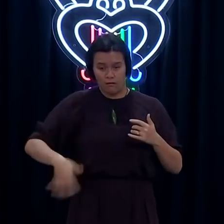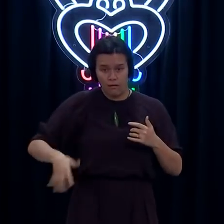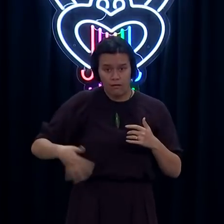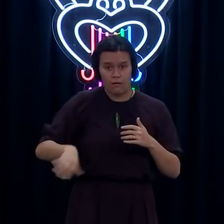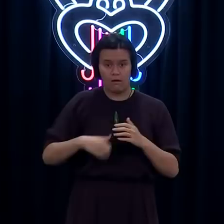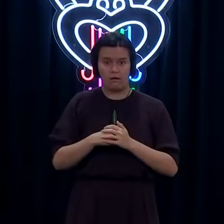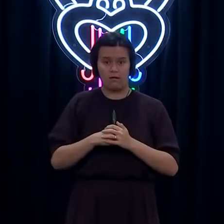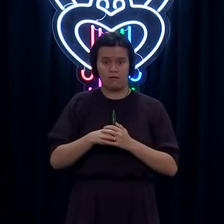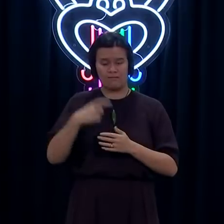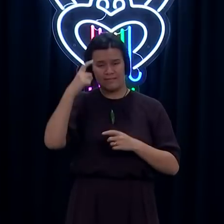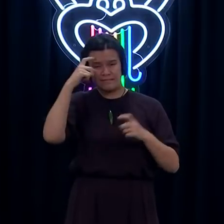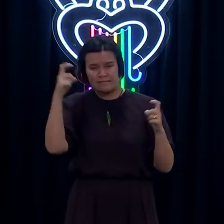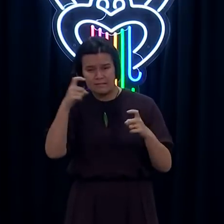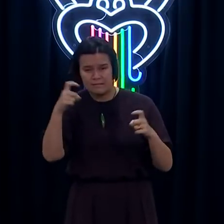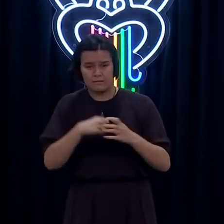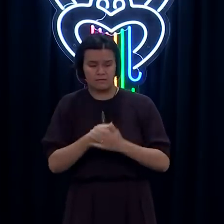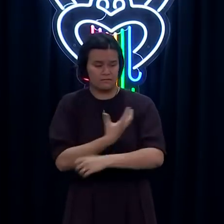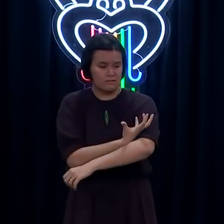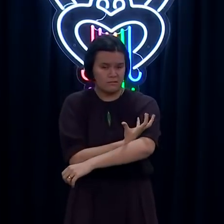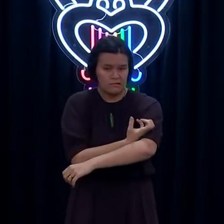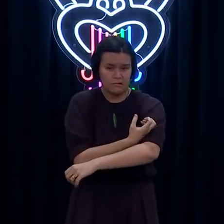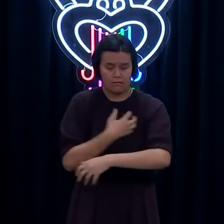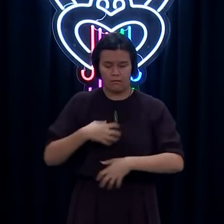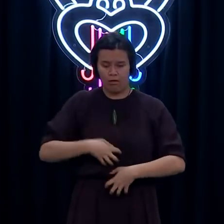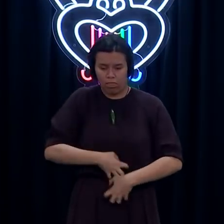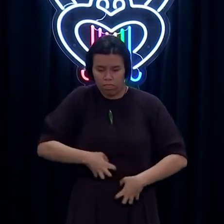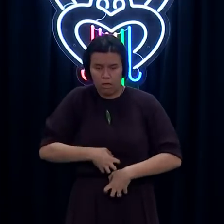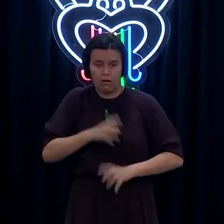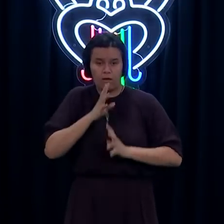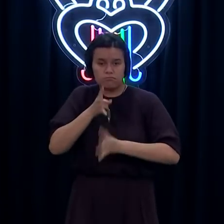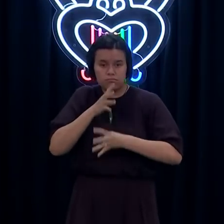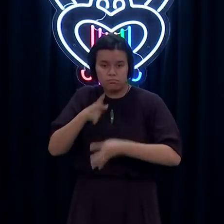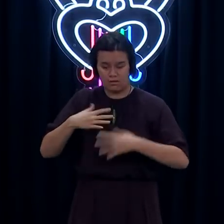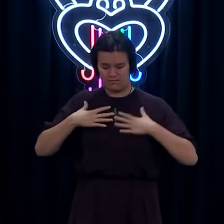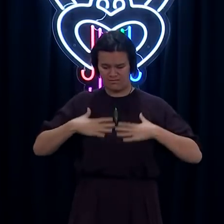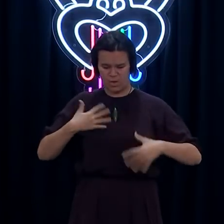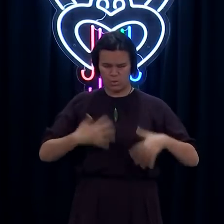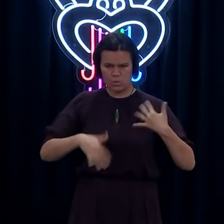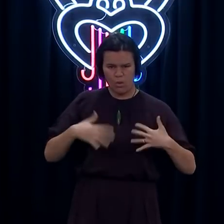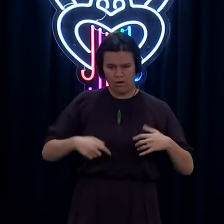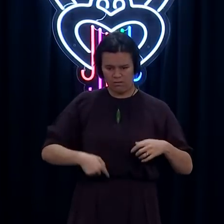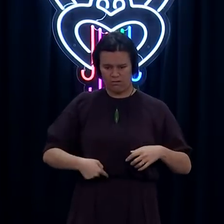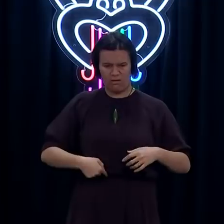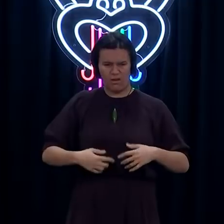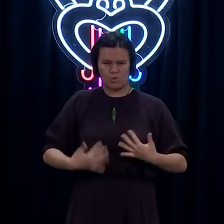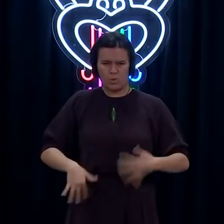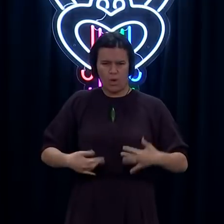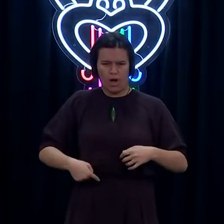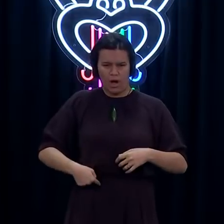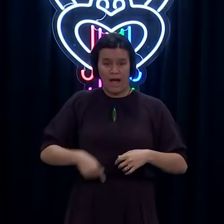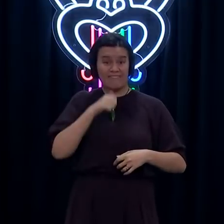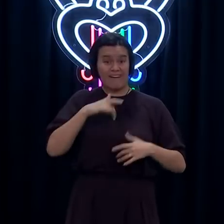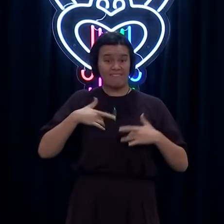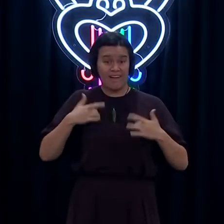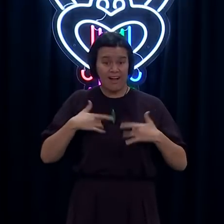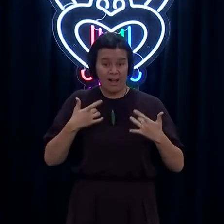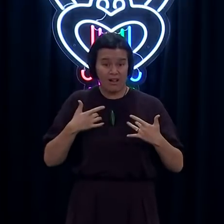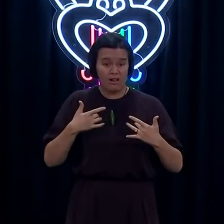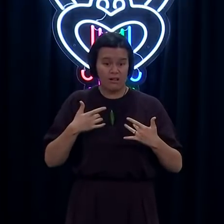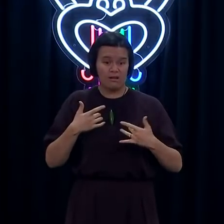headache, muscle aches, nausea, vomiting, chest pain, abdominal pain. A further 1